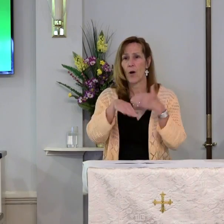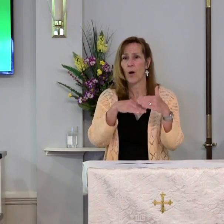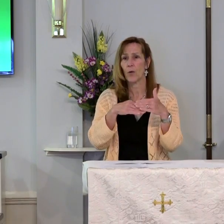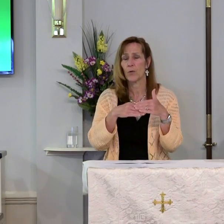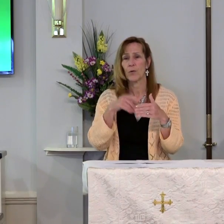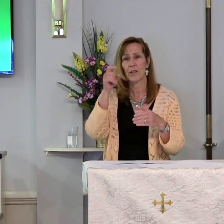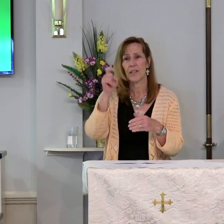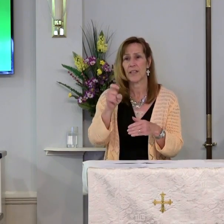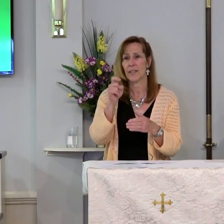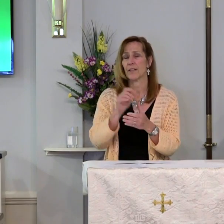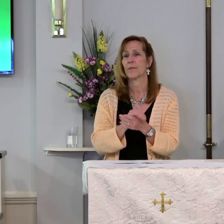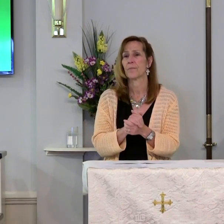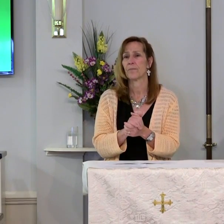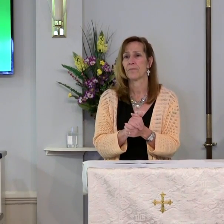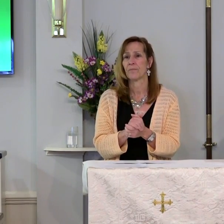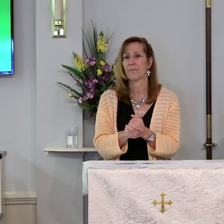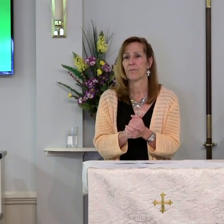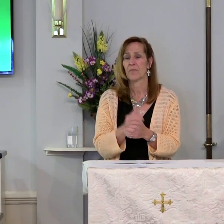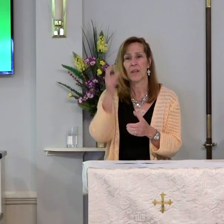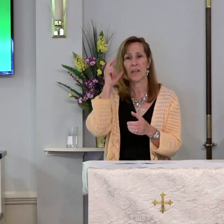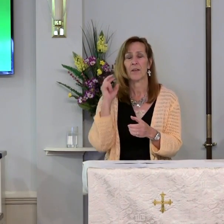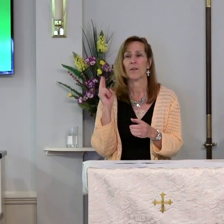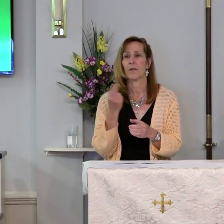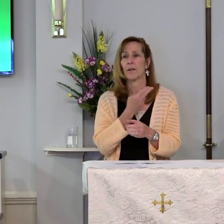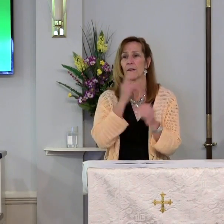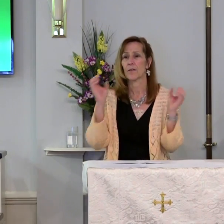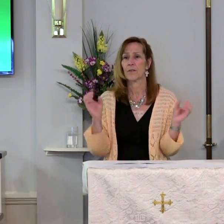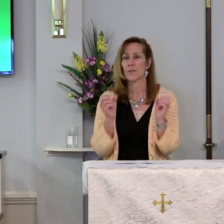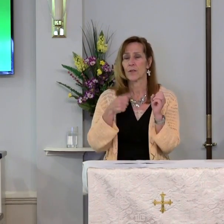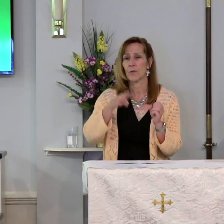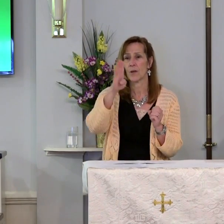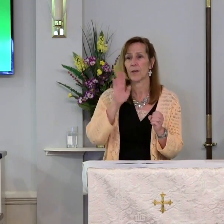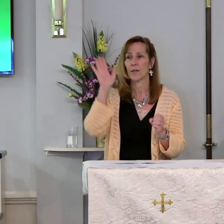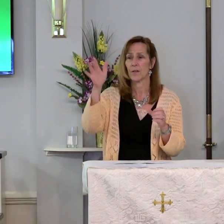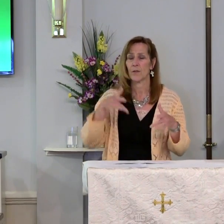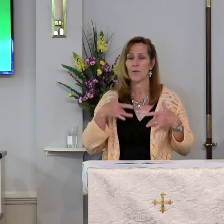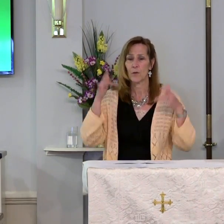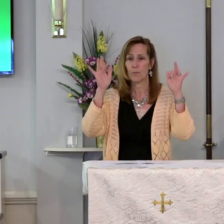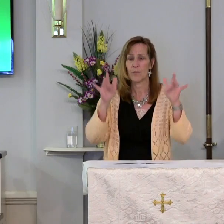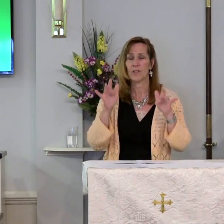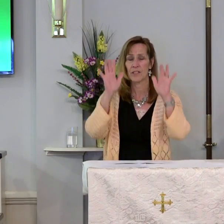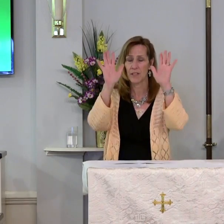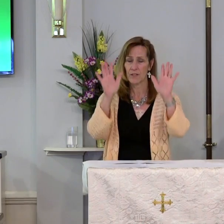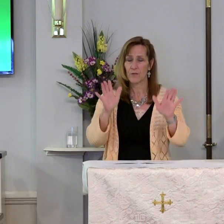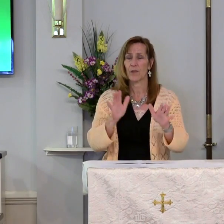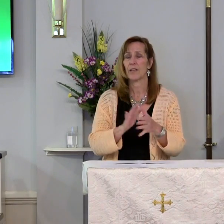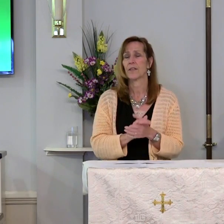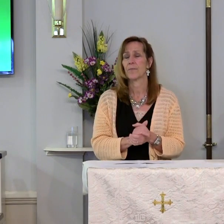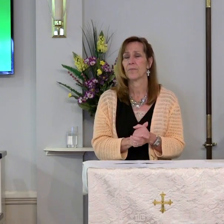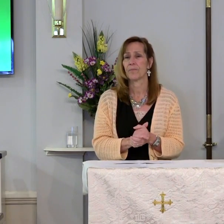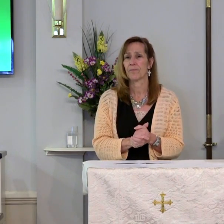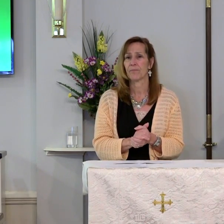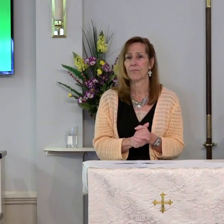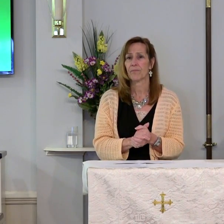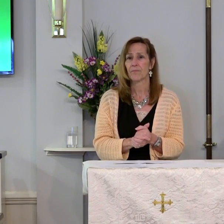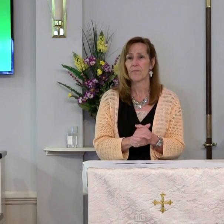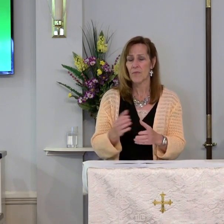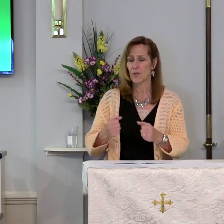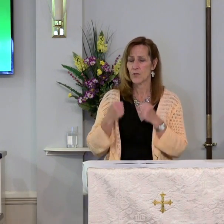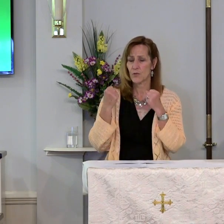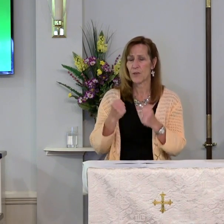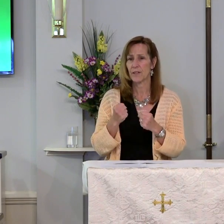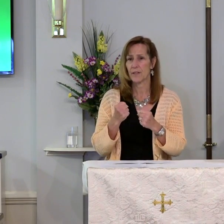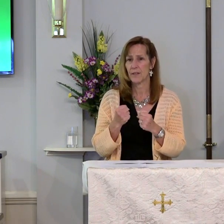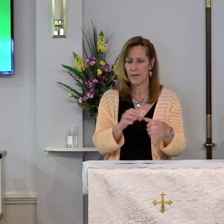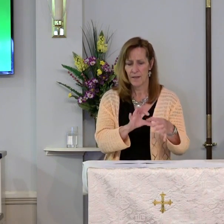who are in need. Hear us, O God, your mercy is great. strengthen